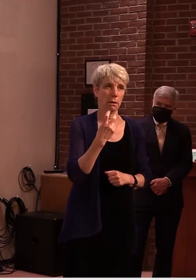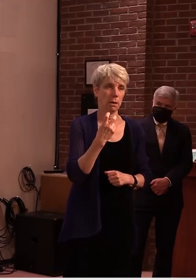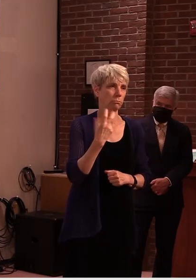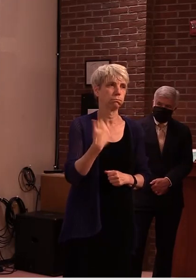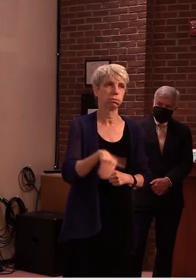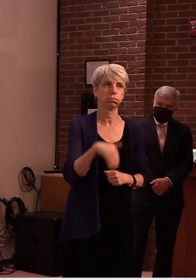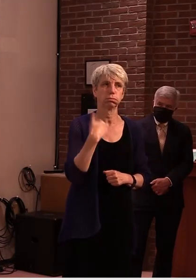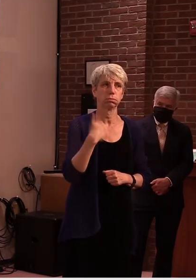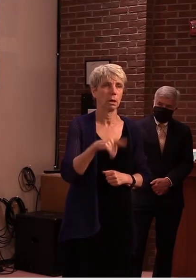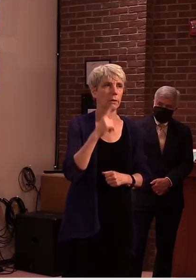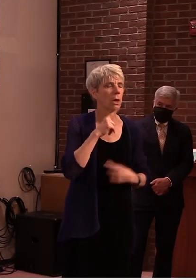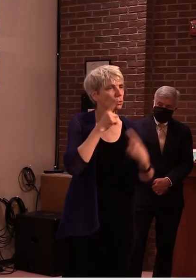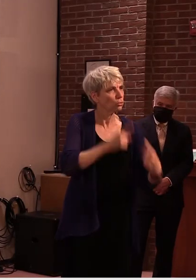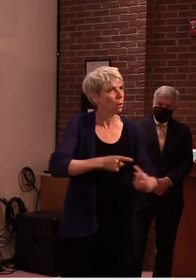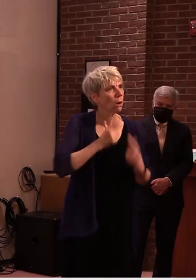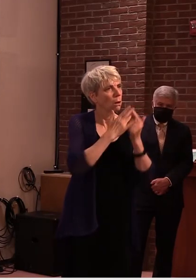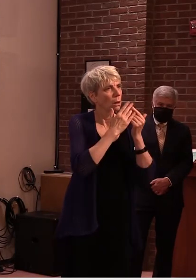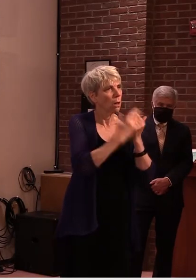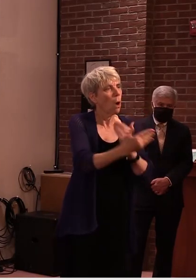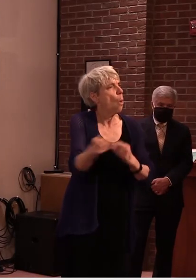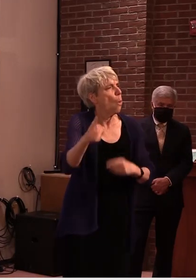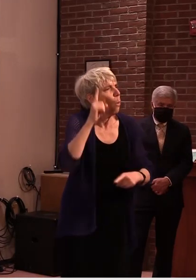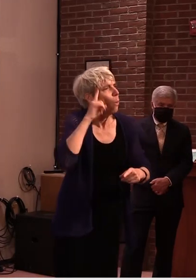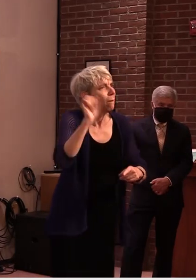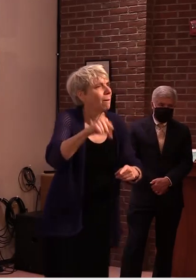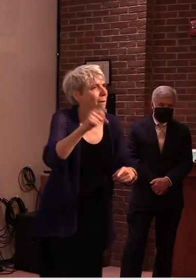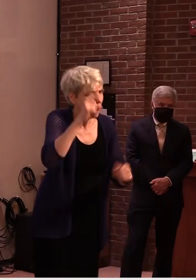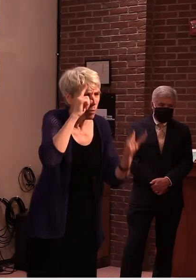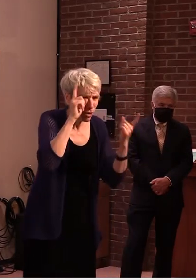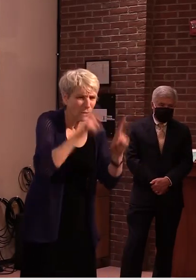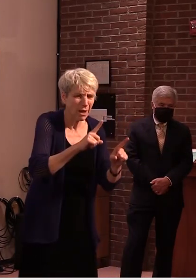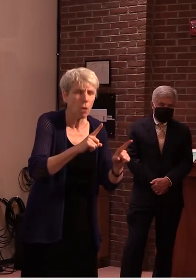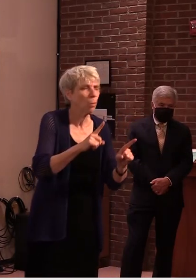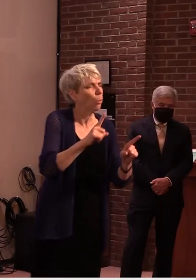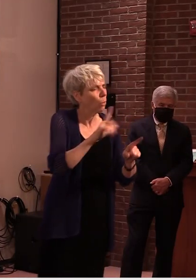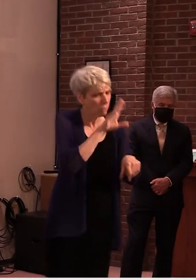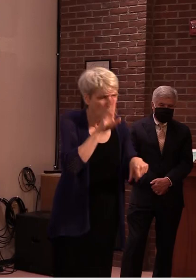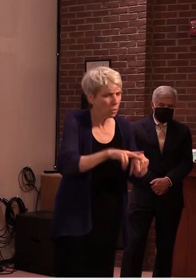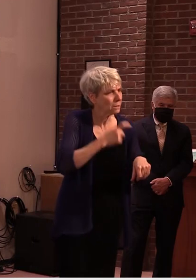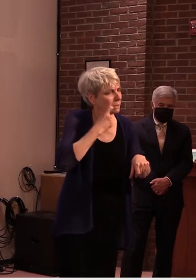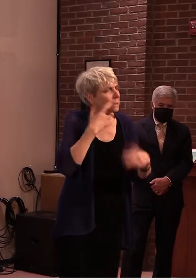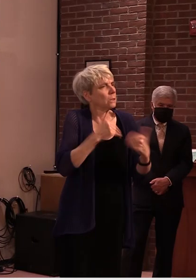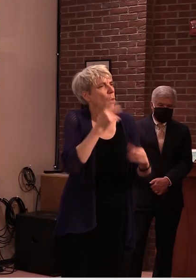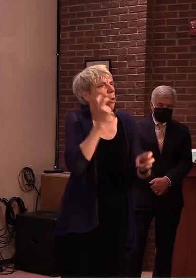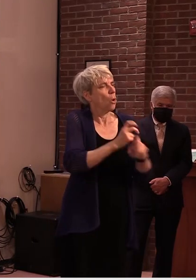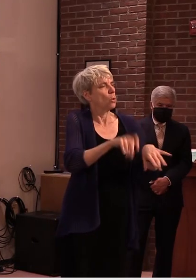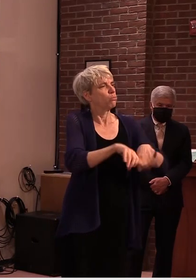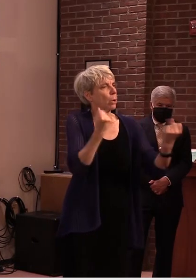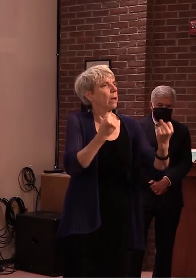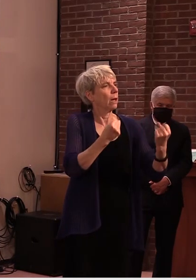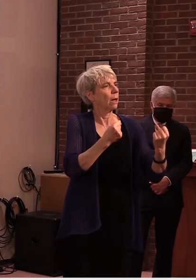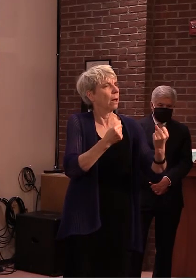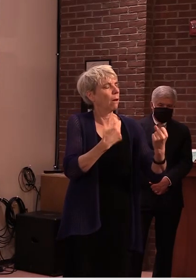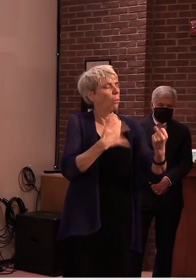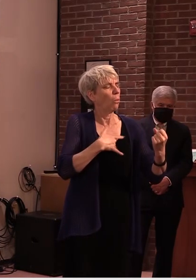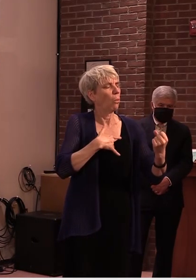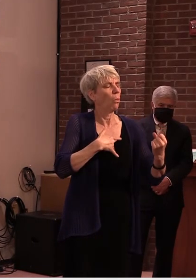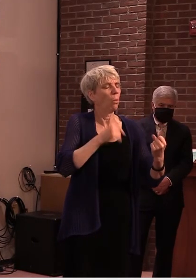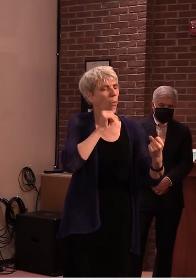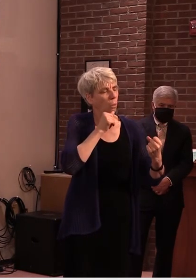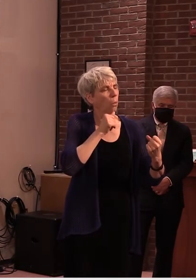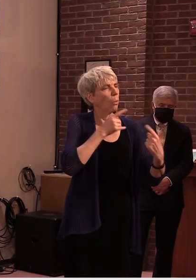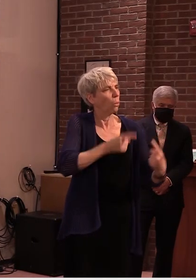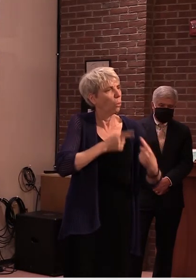lifetime effort oh no yeah but yeah of course obviously but i was just wondering if the state could you know maybe